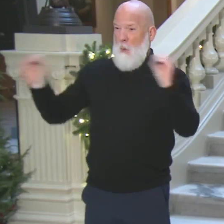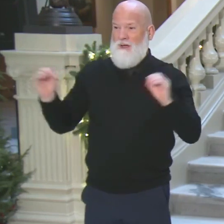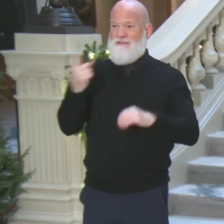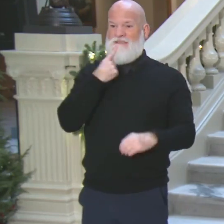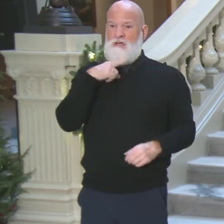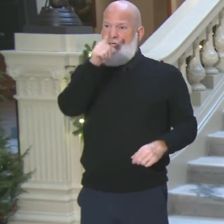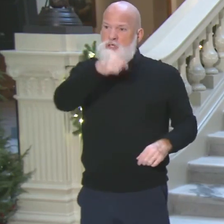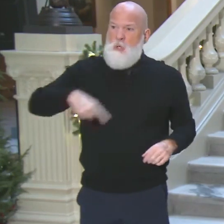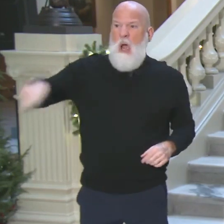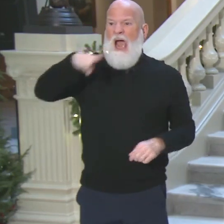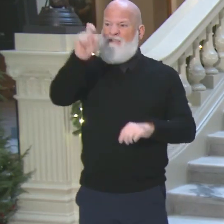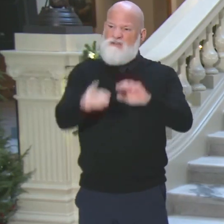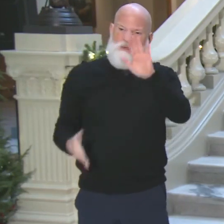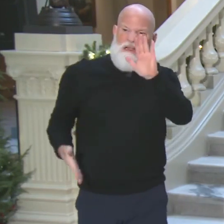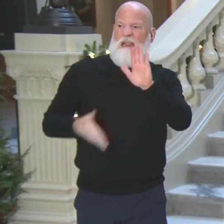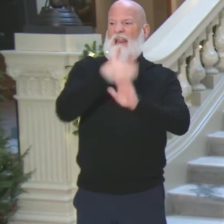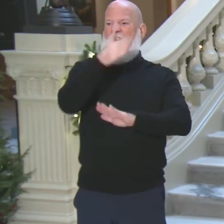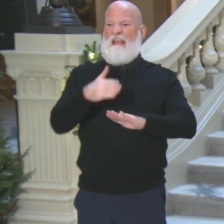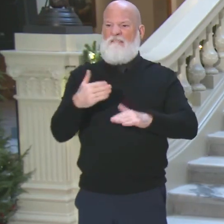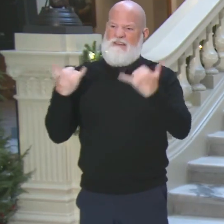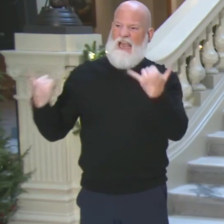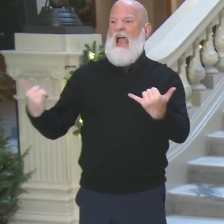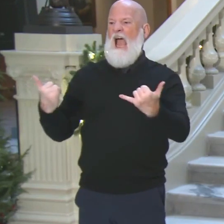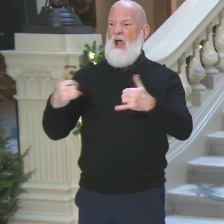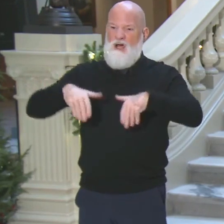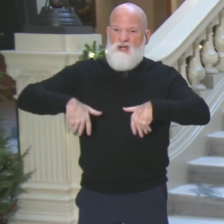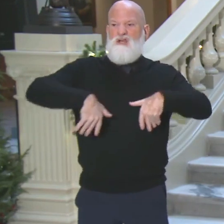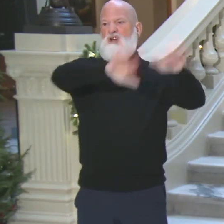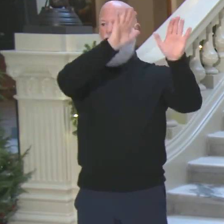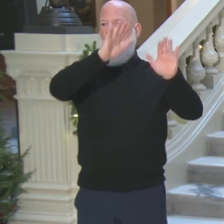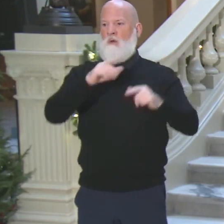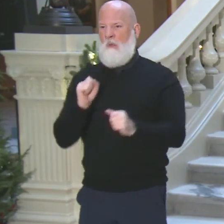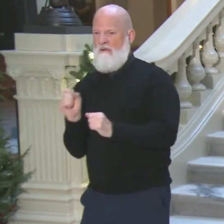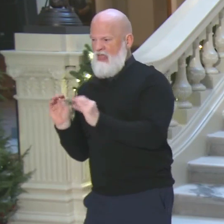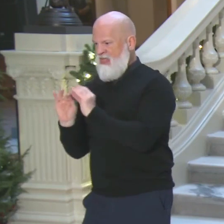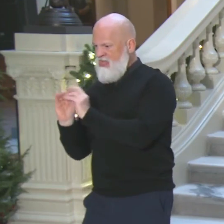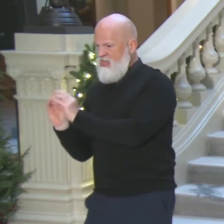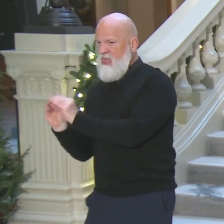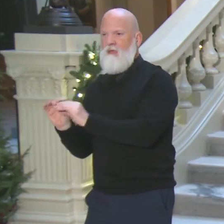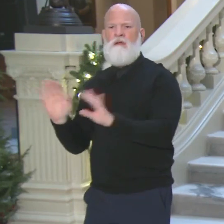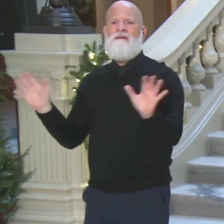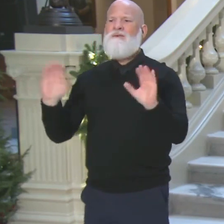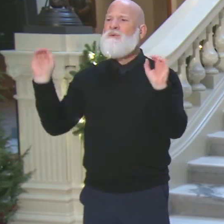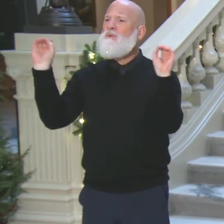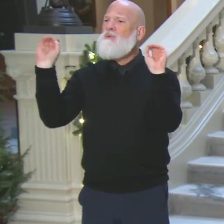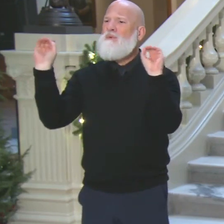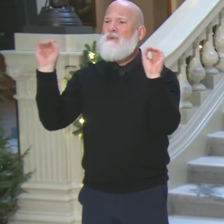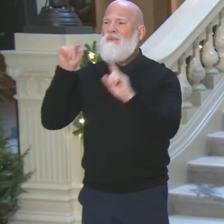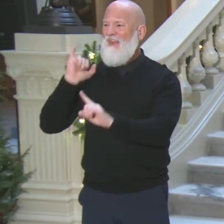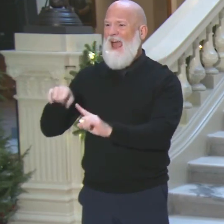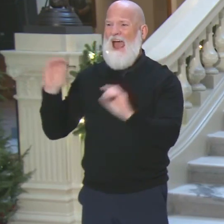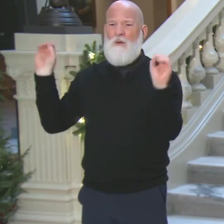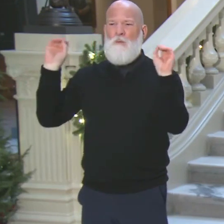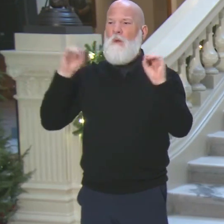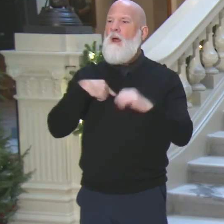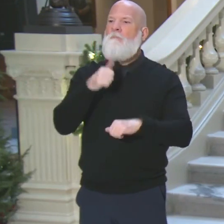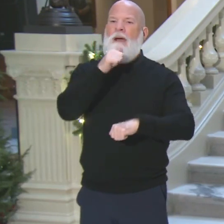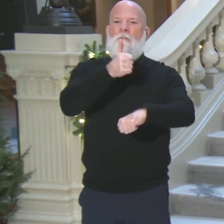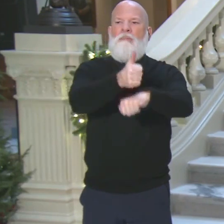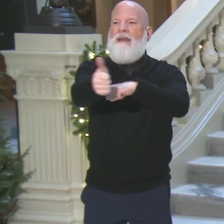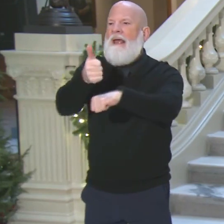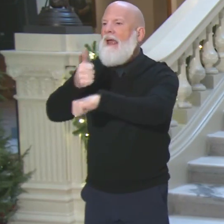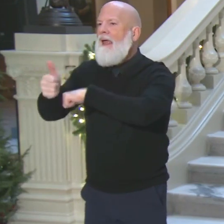stayed for that. Because things could happen then too, as they're boxing things up. So I'm not saying it's the observer's fault or the press's fault.